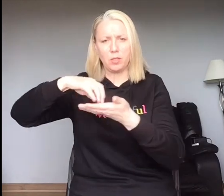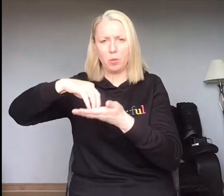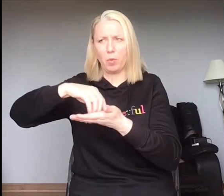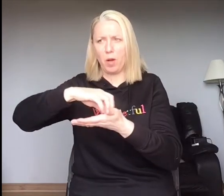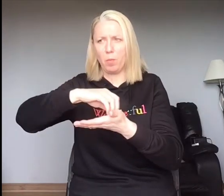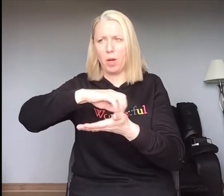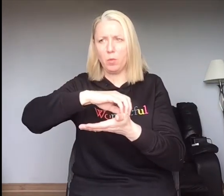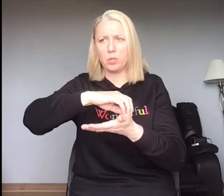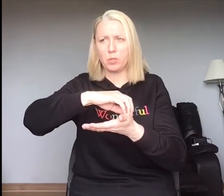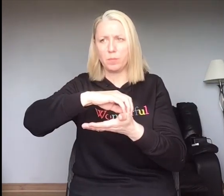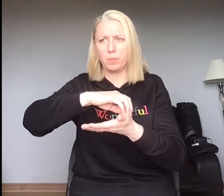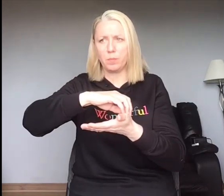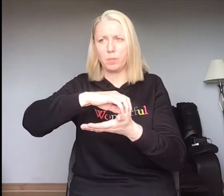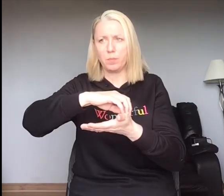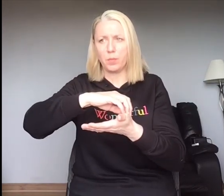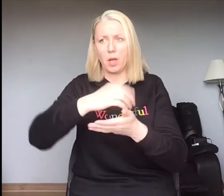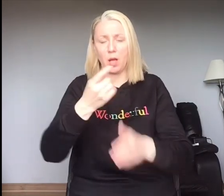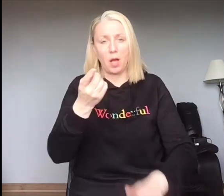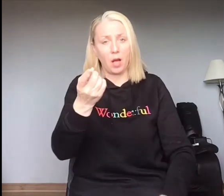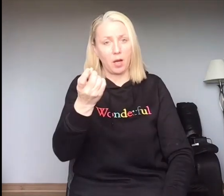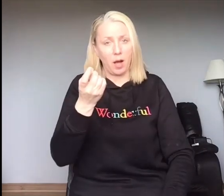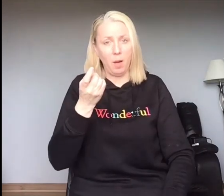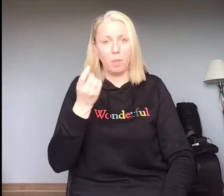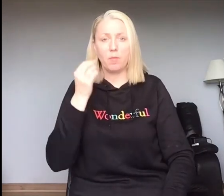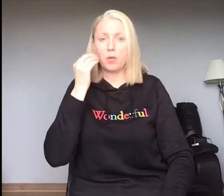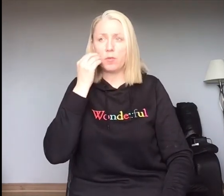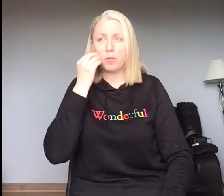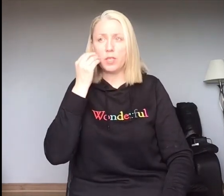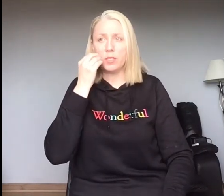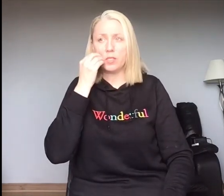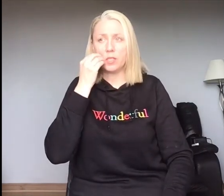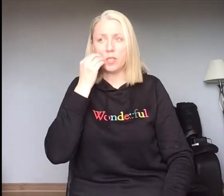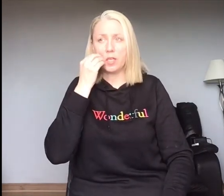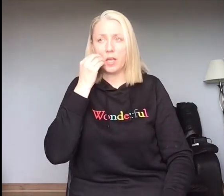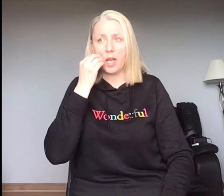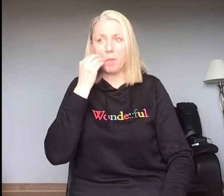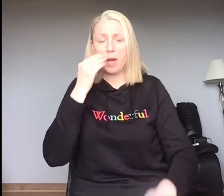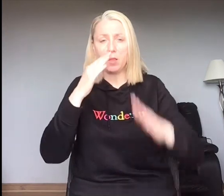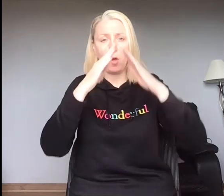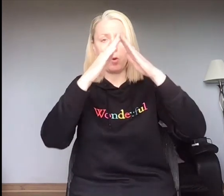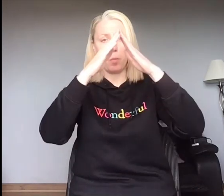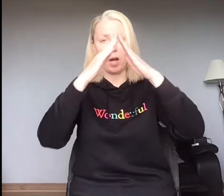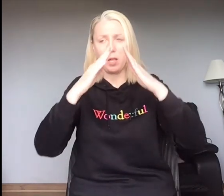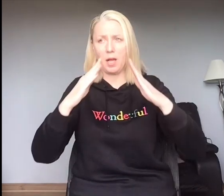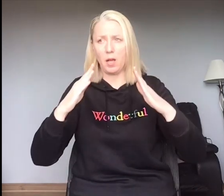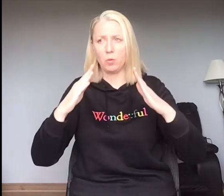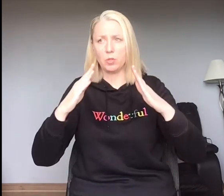little brown mouse? Come for a feast in my log pile house.